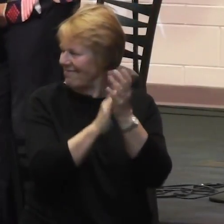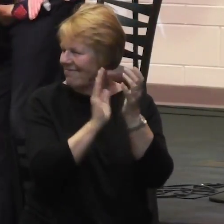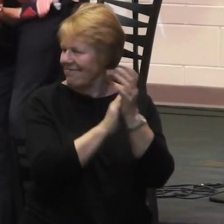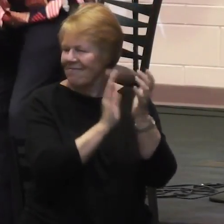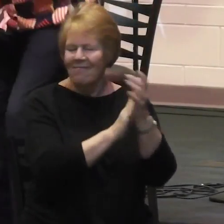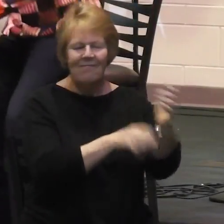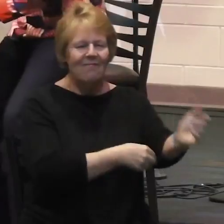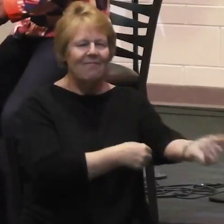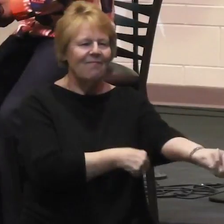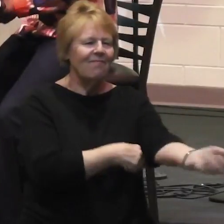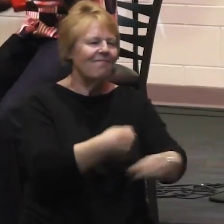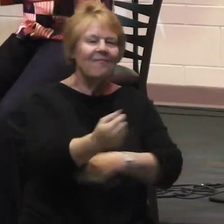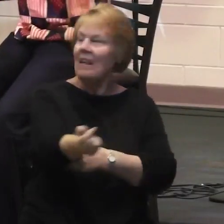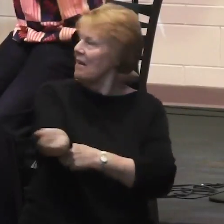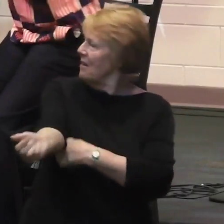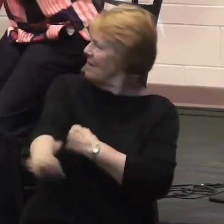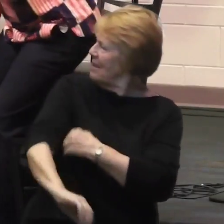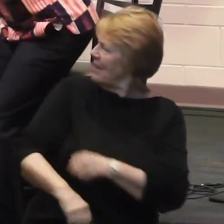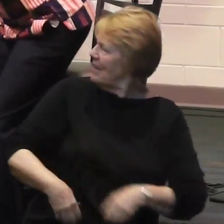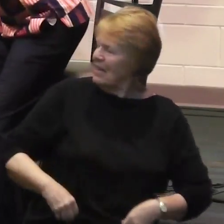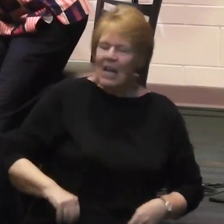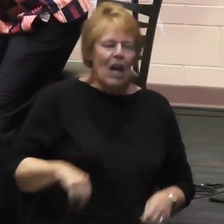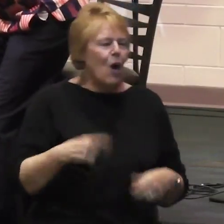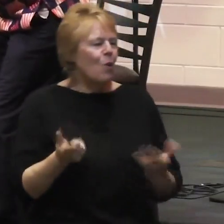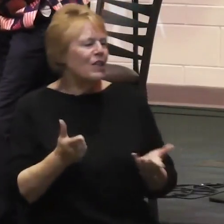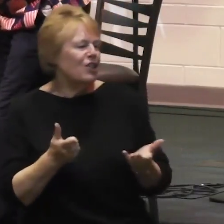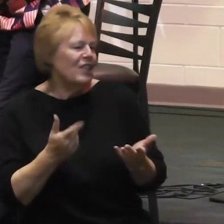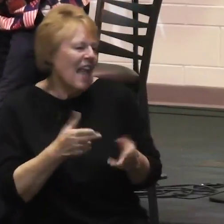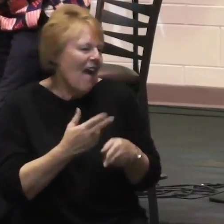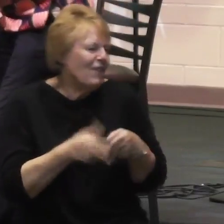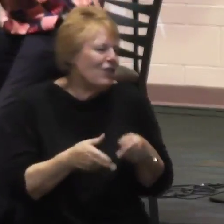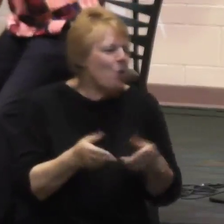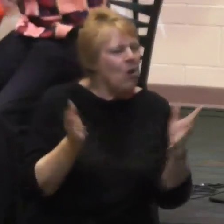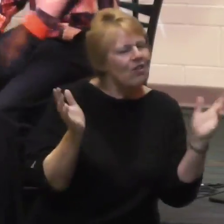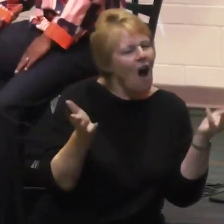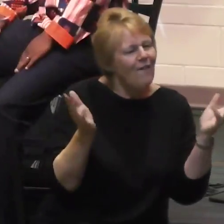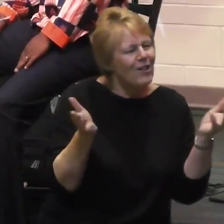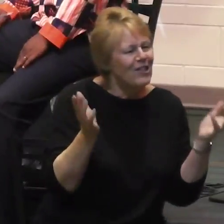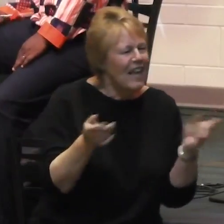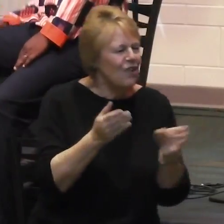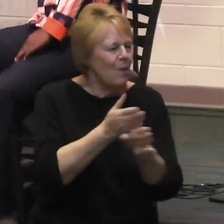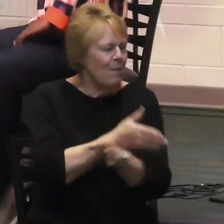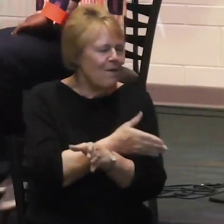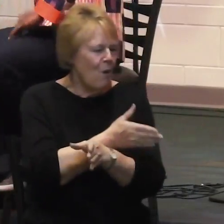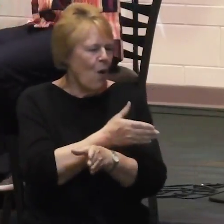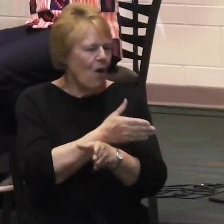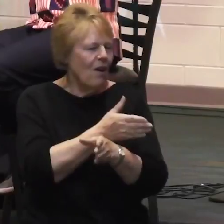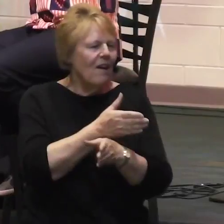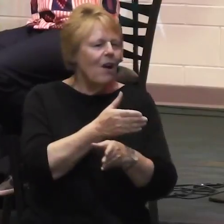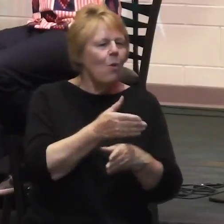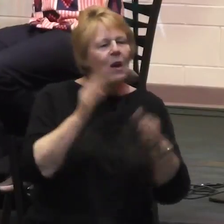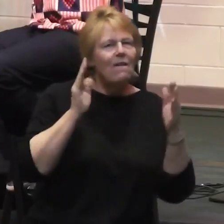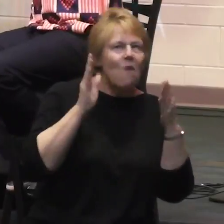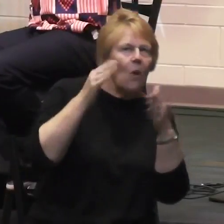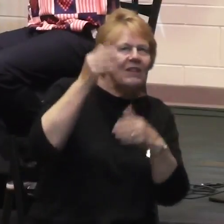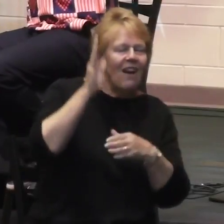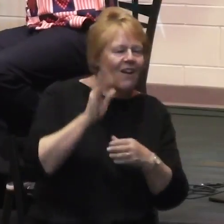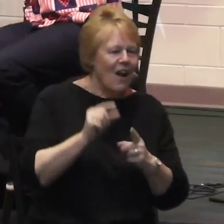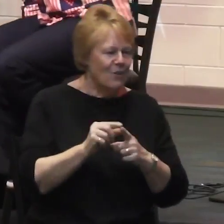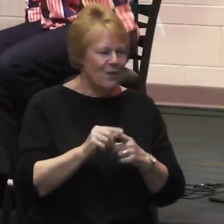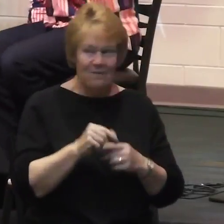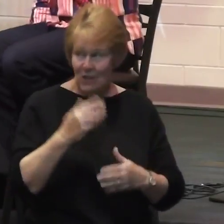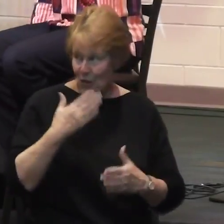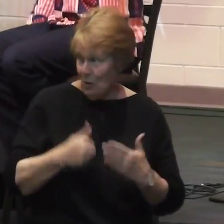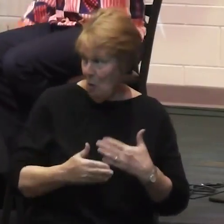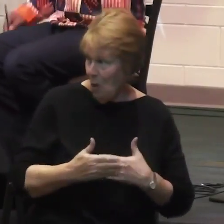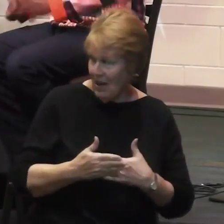We're just going to have a little conversation here before he takes us into God's word. Brother, do have that microphone? Good morning.